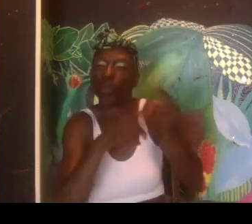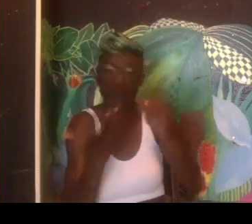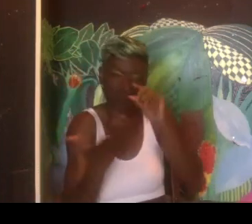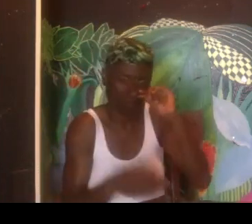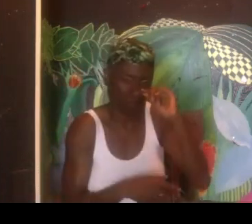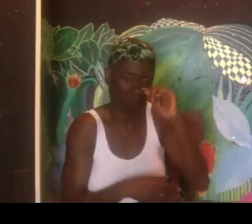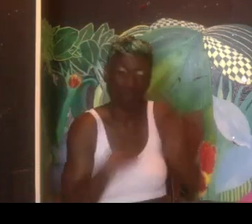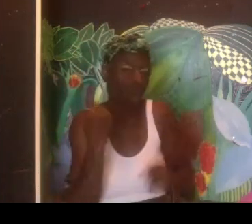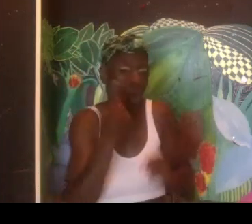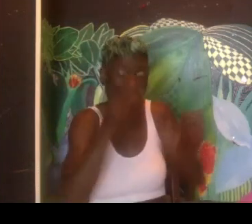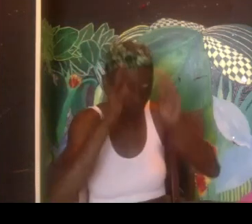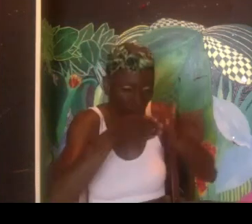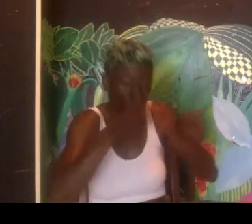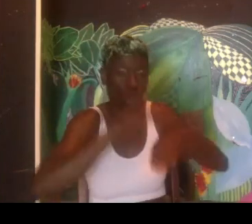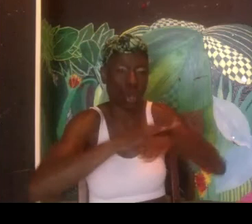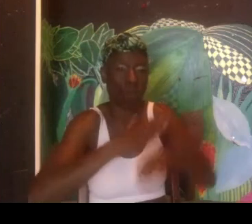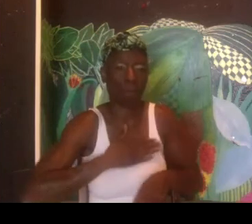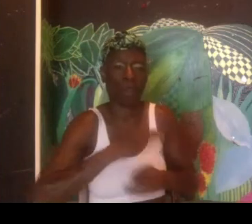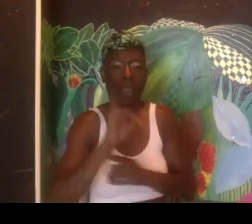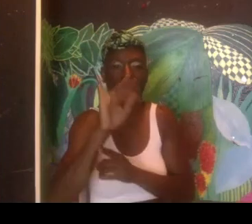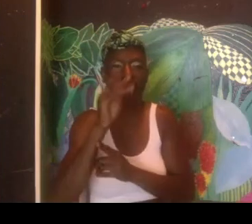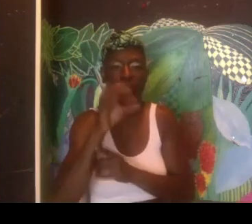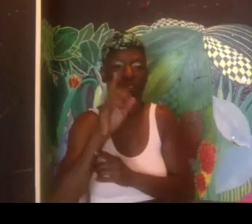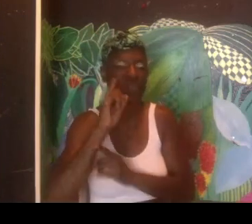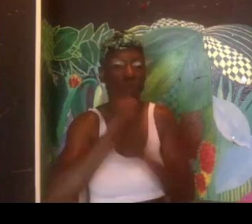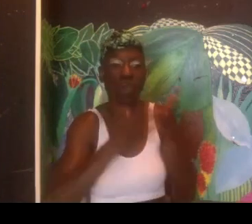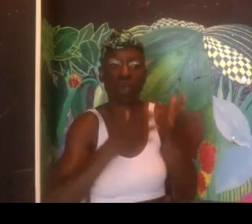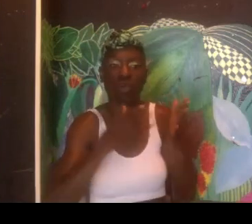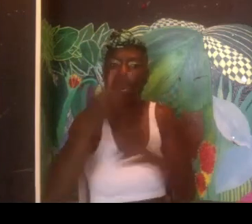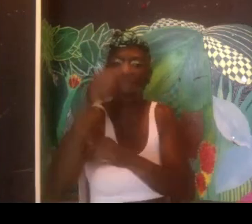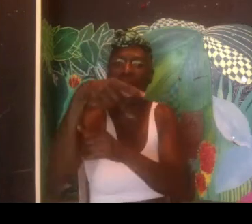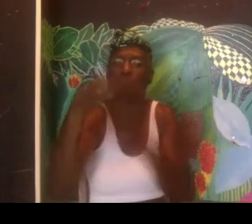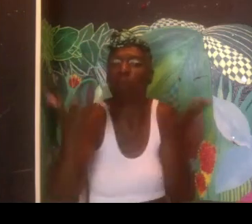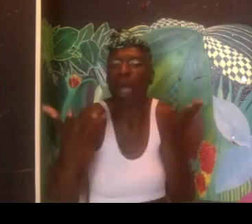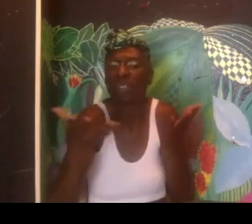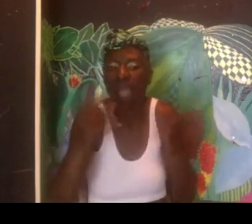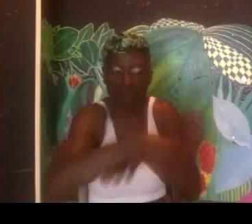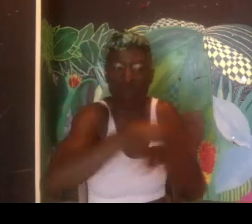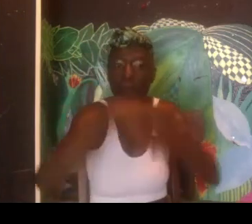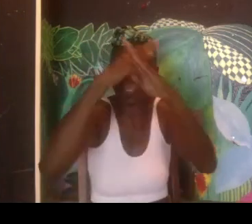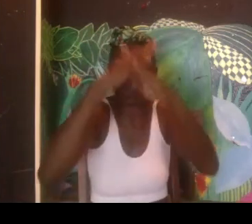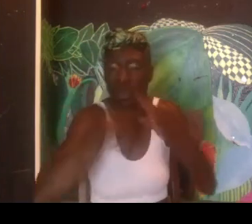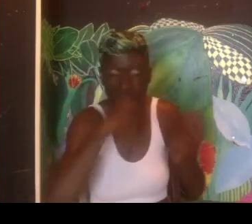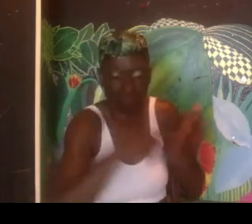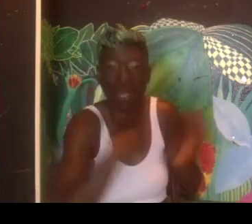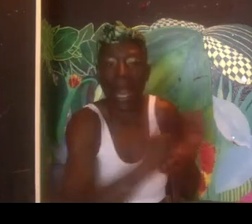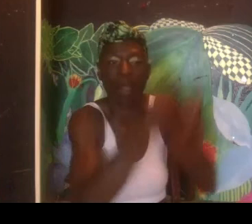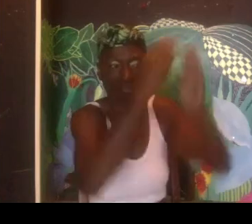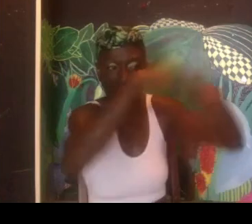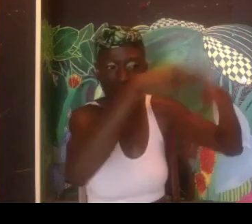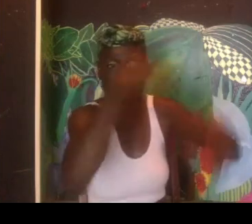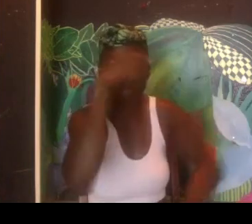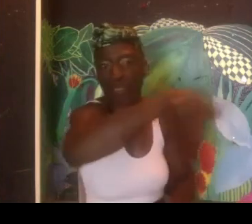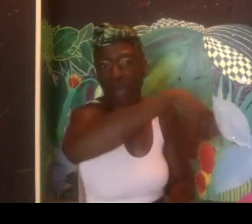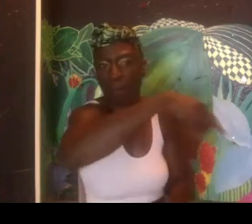three or something like that, that'd be really wonderful. And that's a goal. But something that I'm focusing on is the gaps